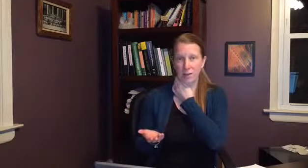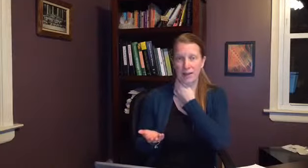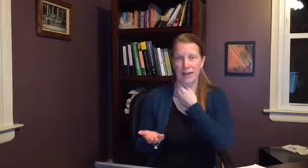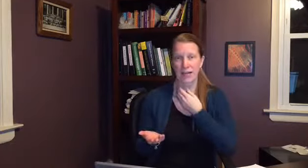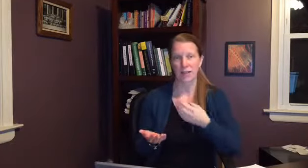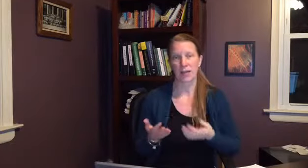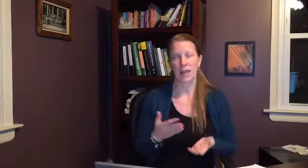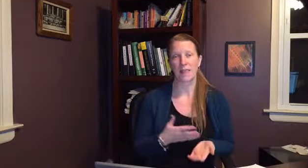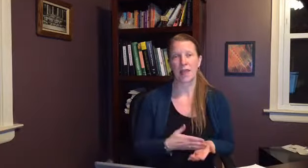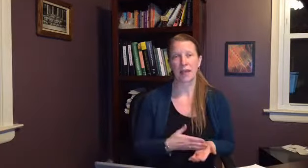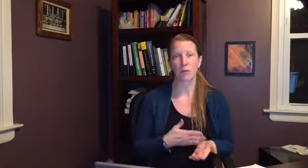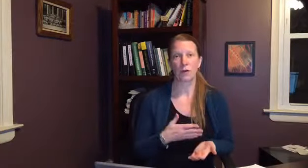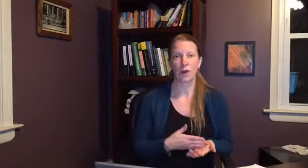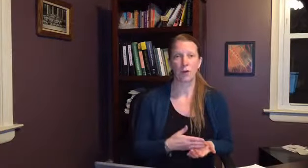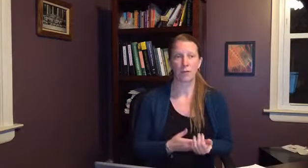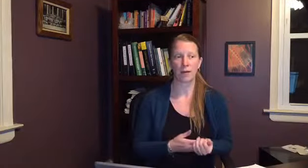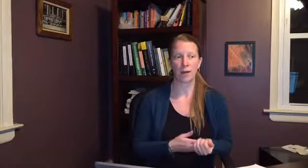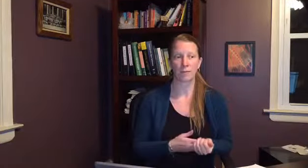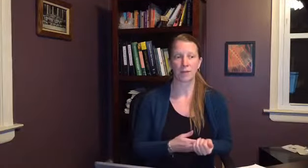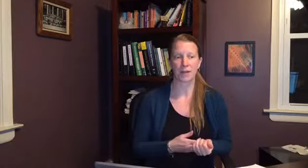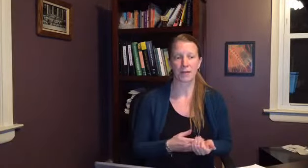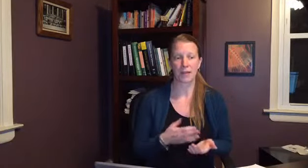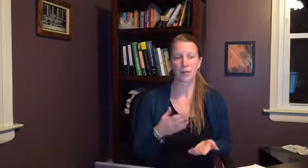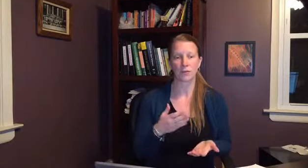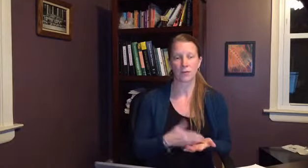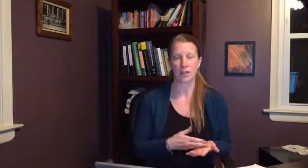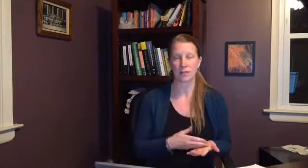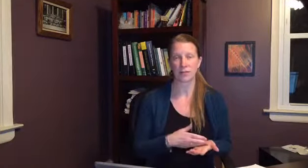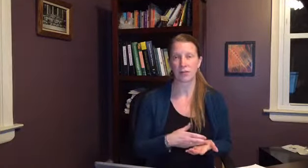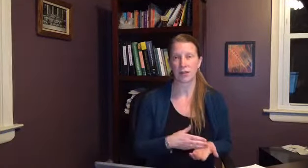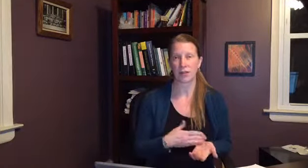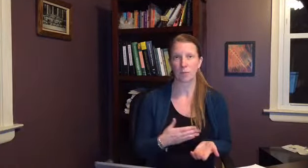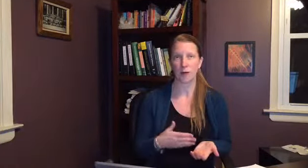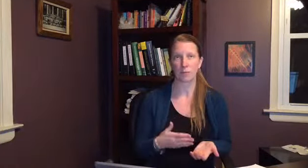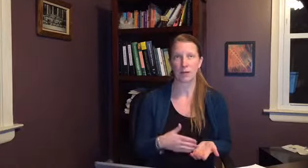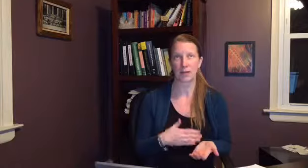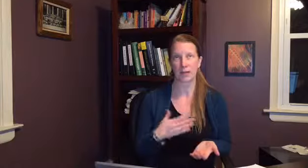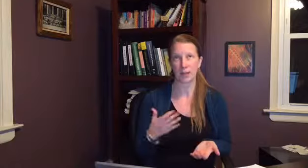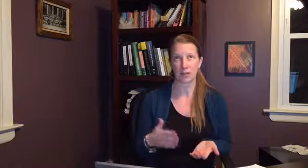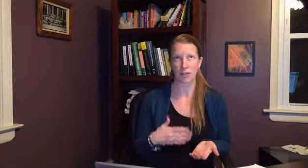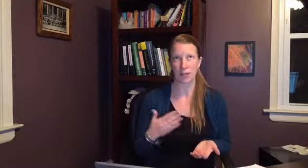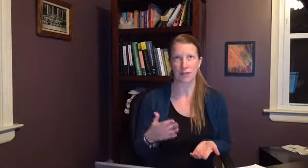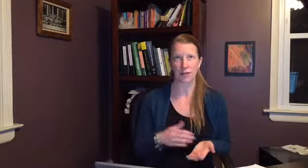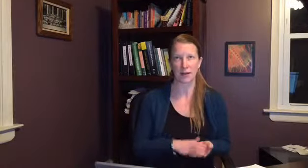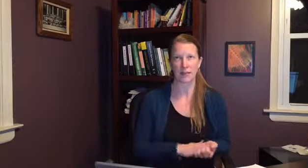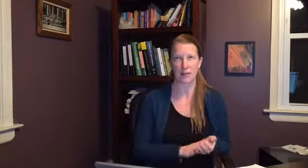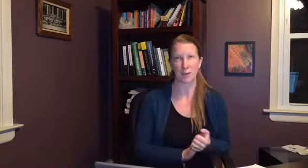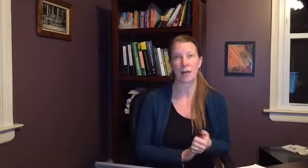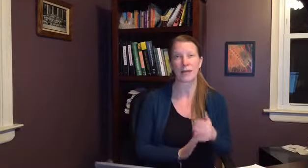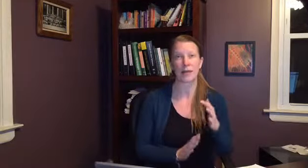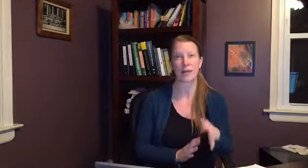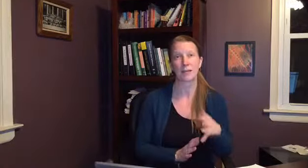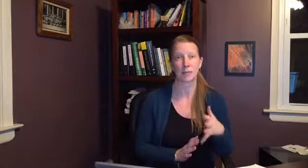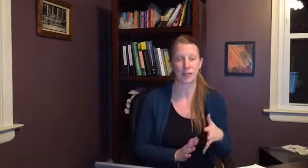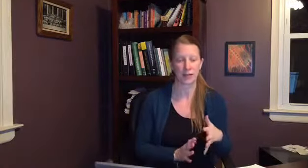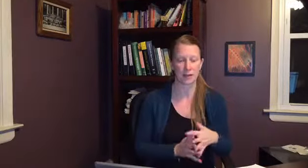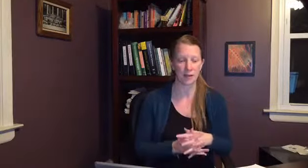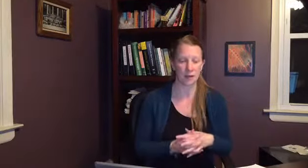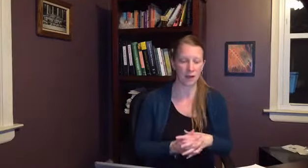medication and that will help um cut down the chances of you getting more outbreaks it actually cuts it down i think to about 90 percent of